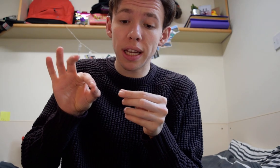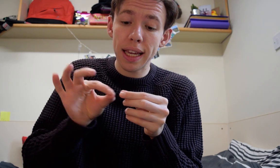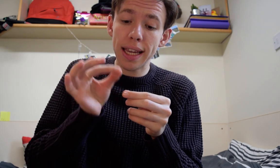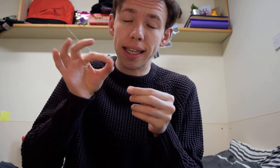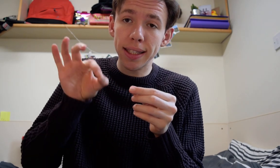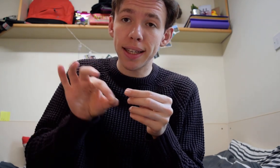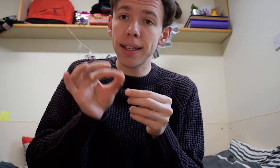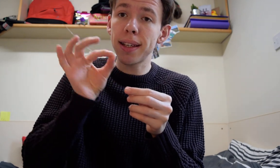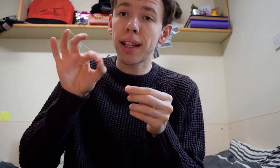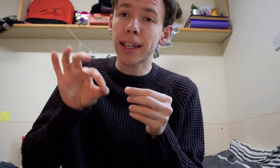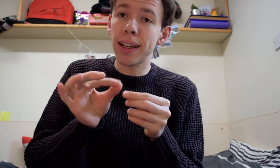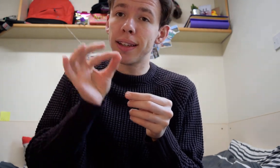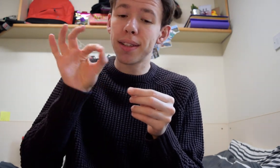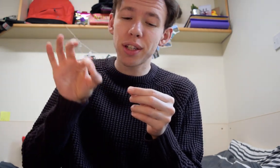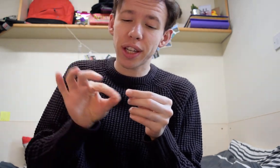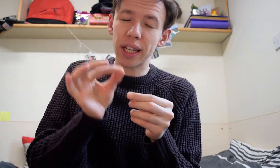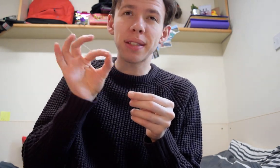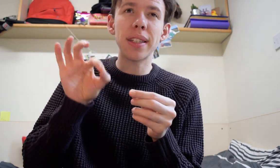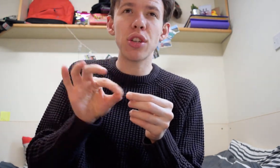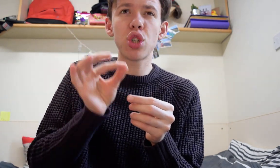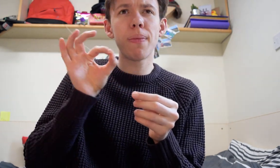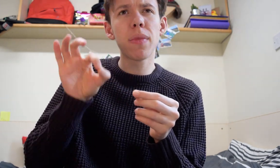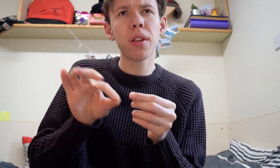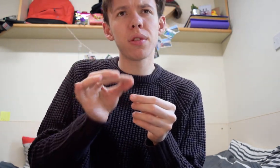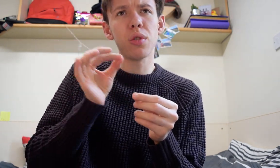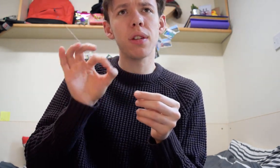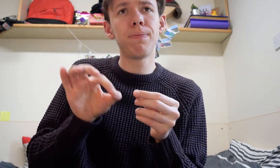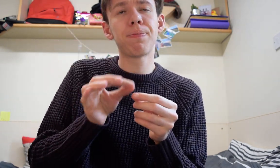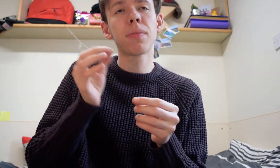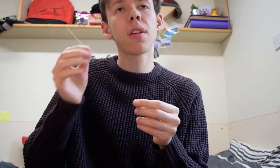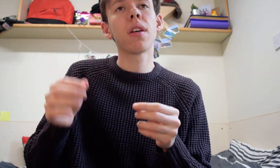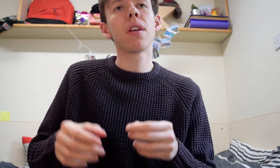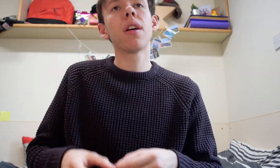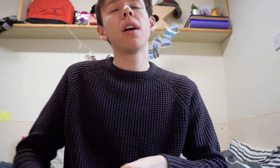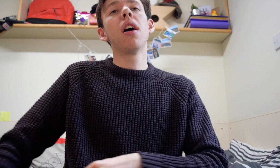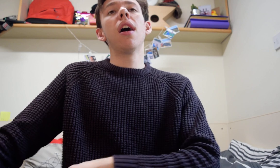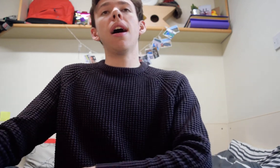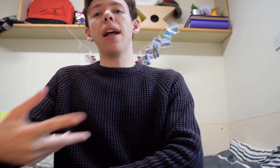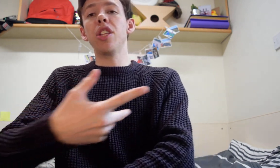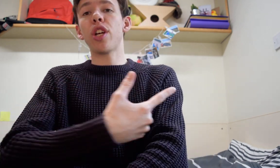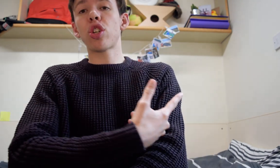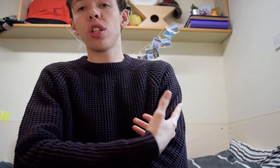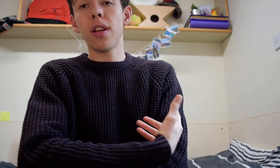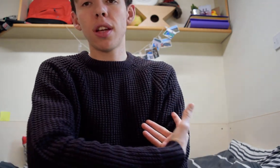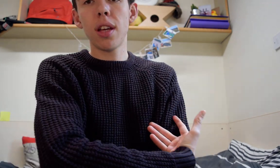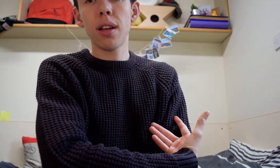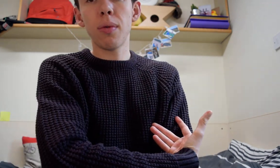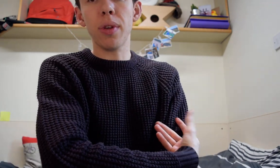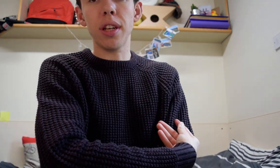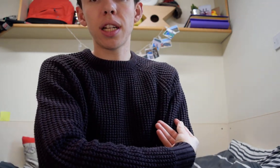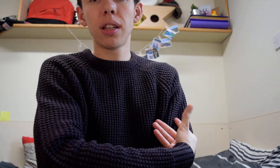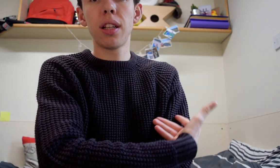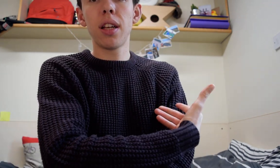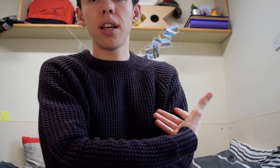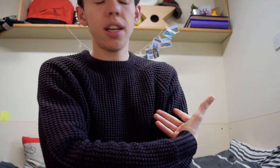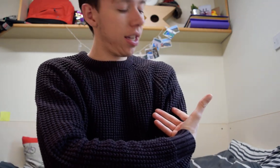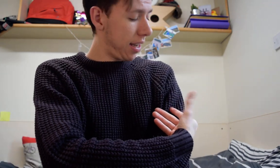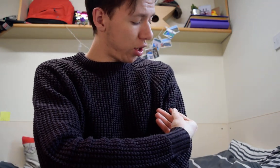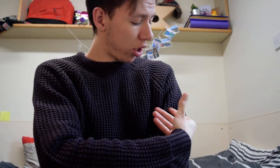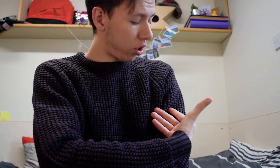is like a circular stitch suture an injection with a needle injection